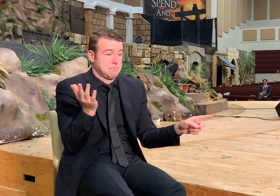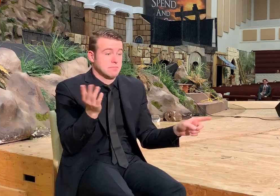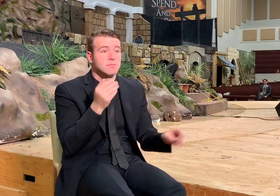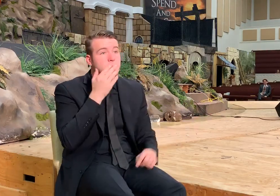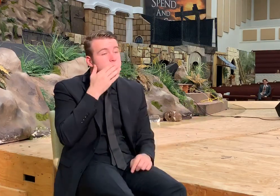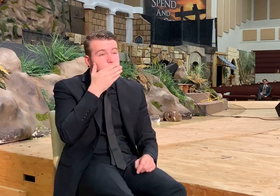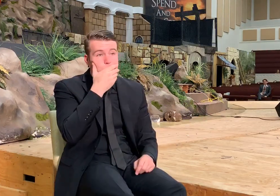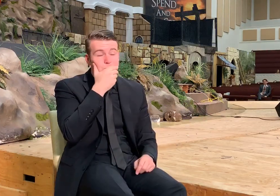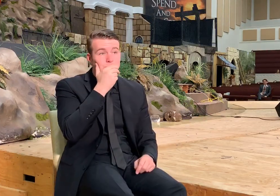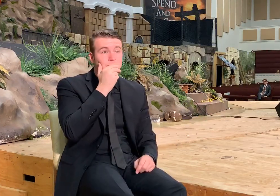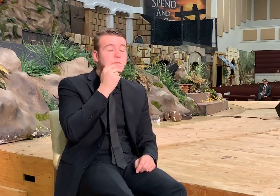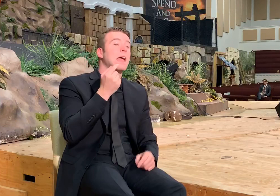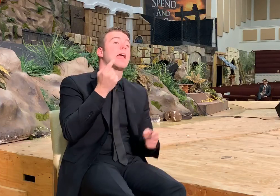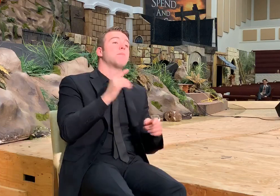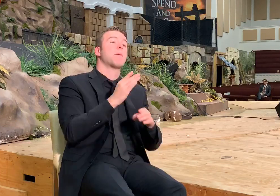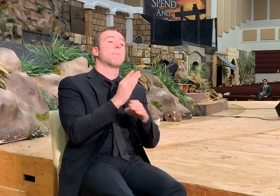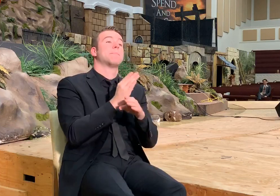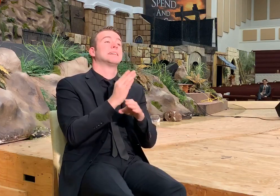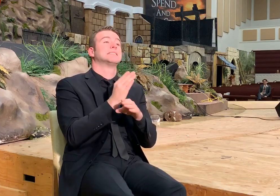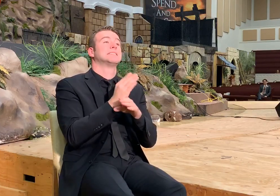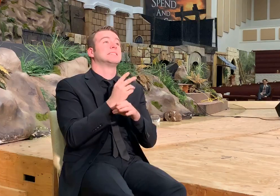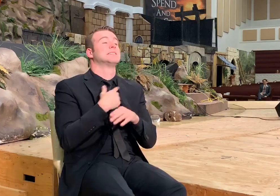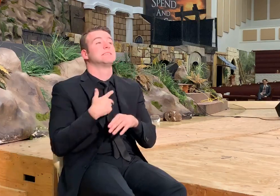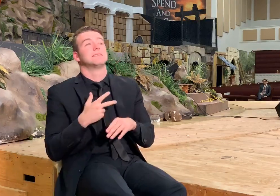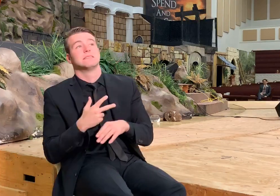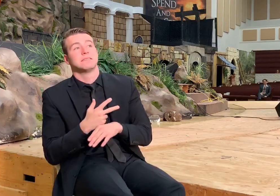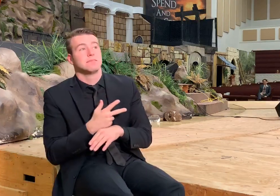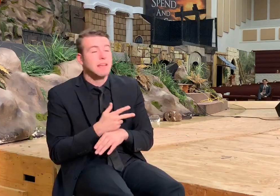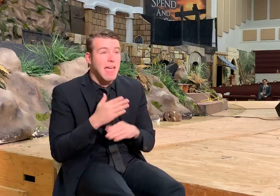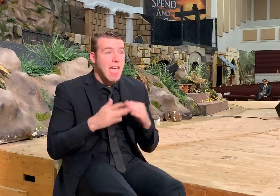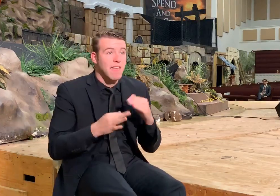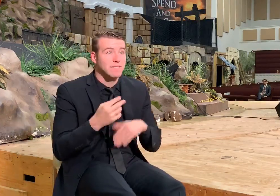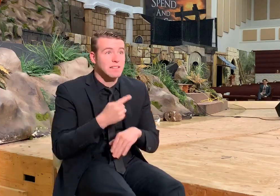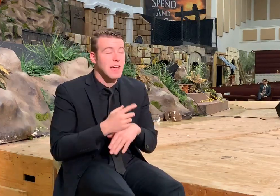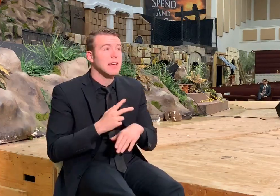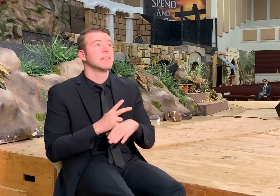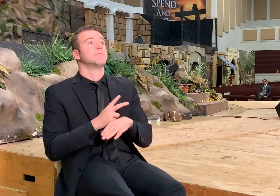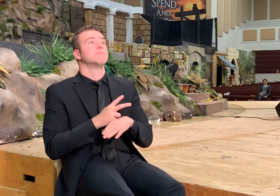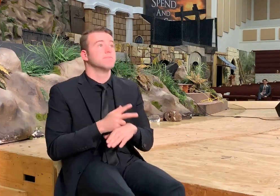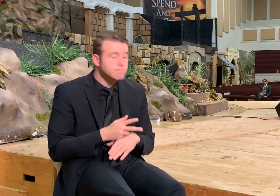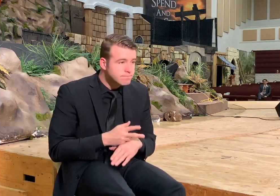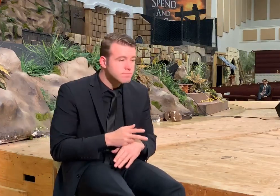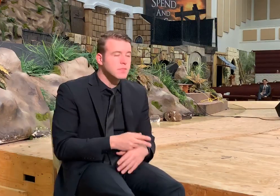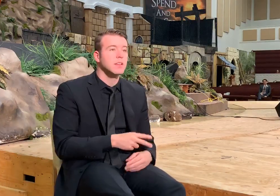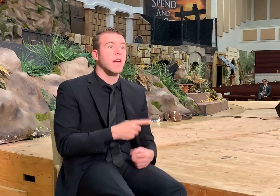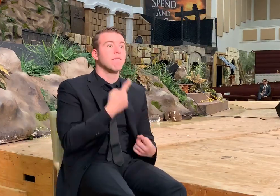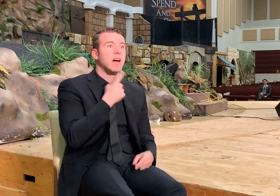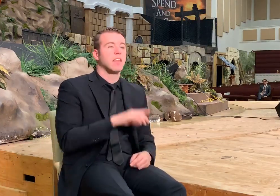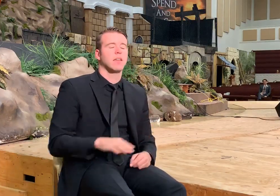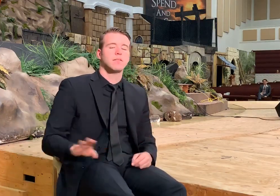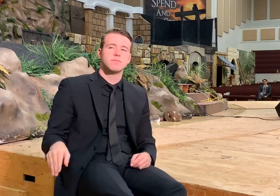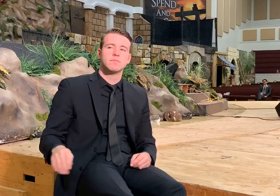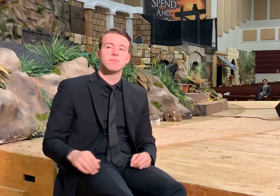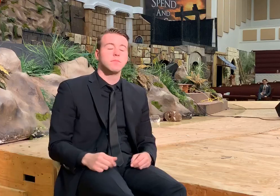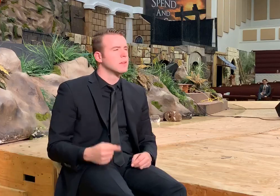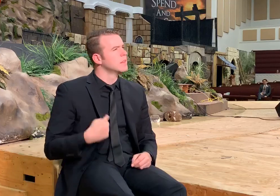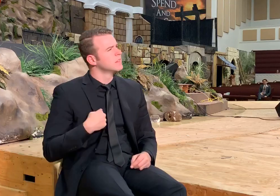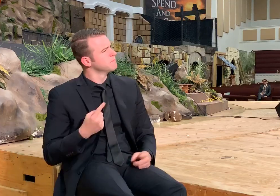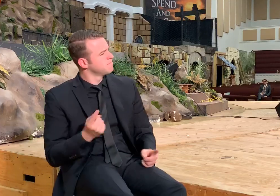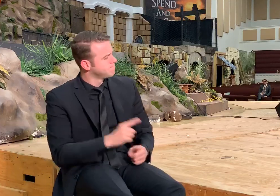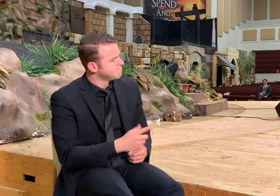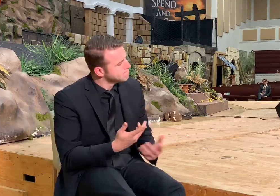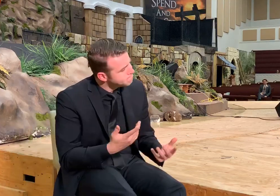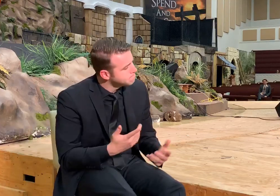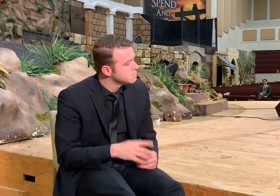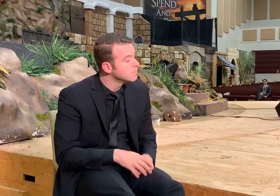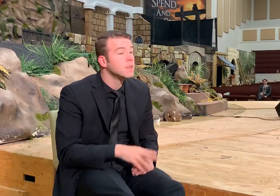And so when I was getting off the bus at the end of the day, he said, I went over there and he said,